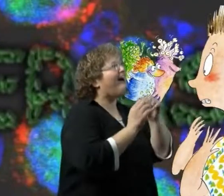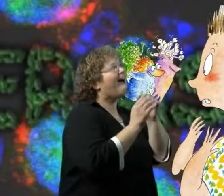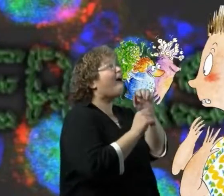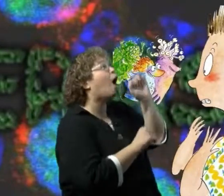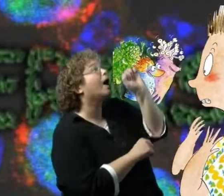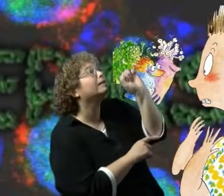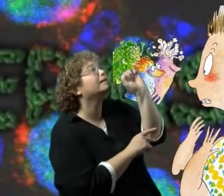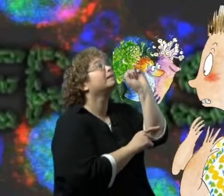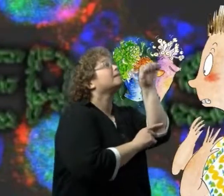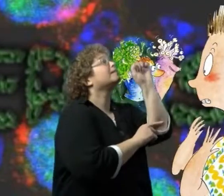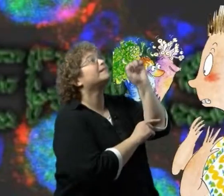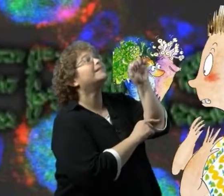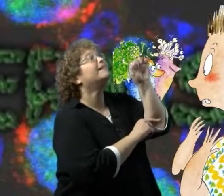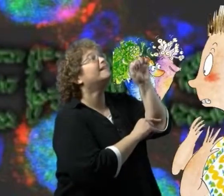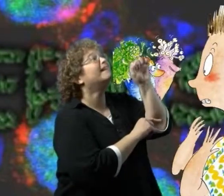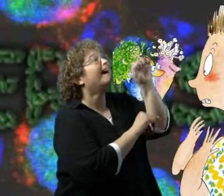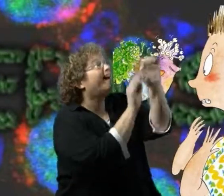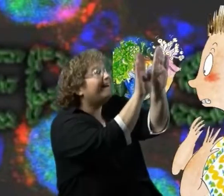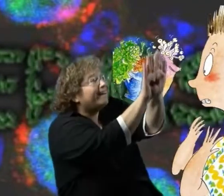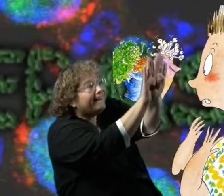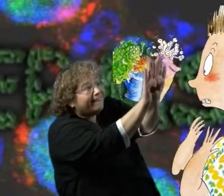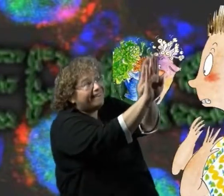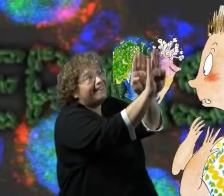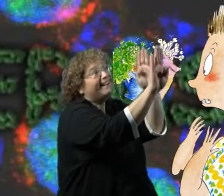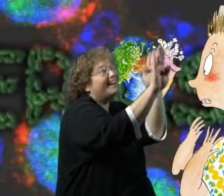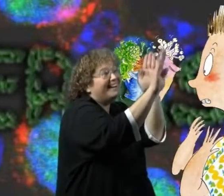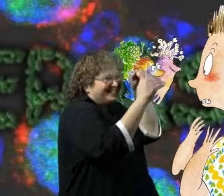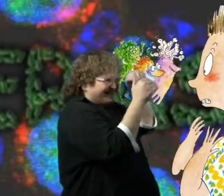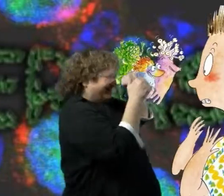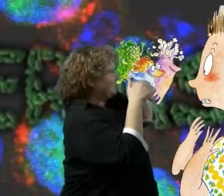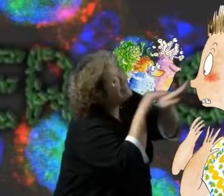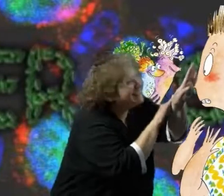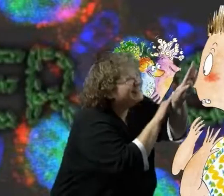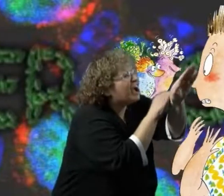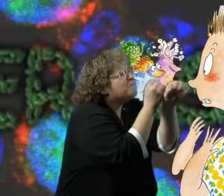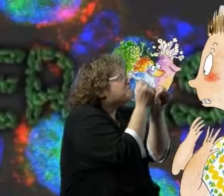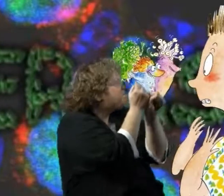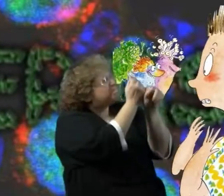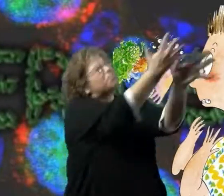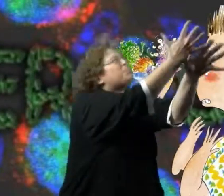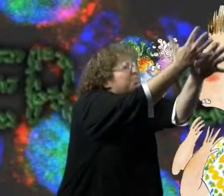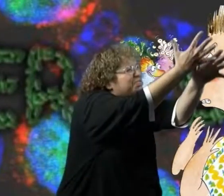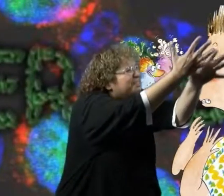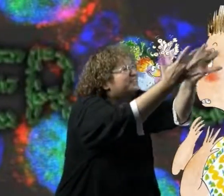Knock, knock body, let us in We'll make you sick once we begin